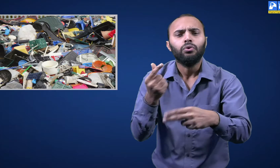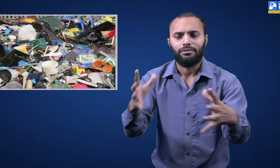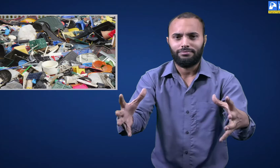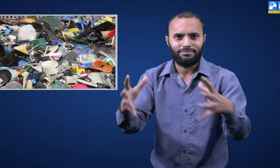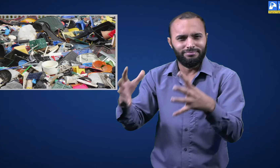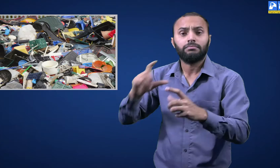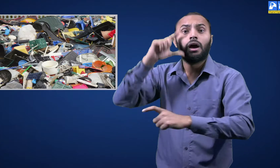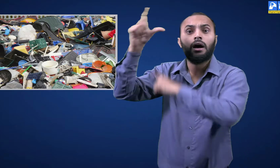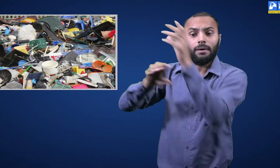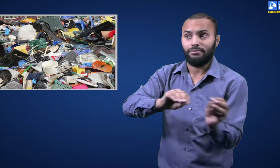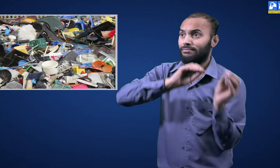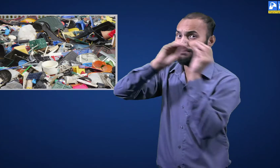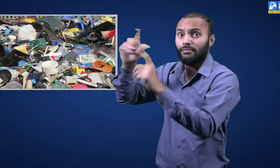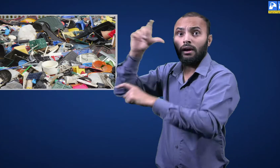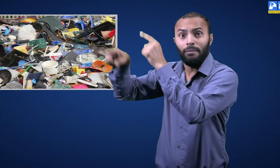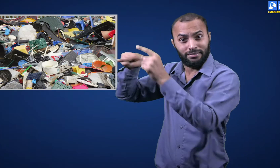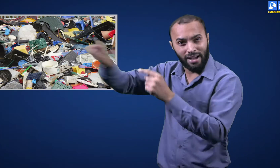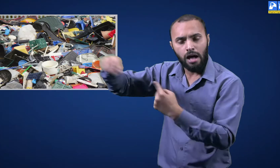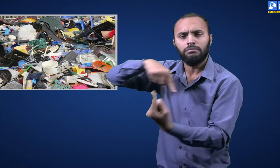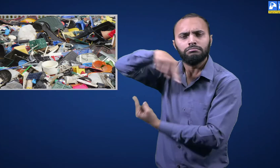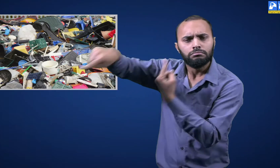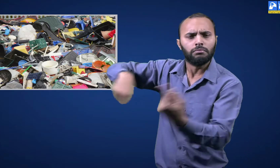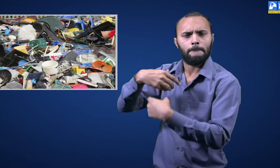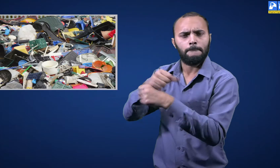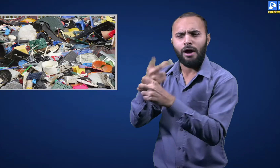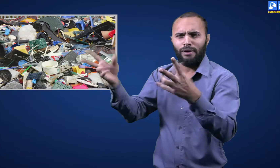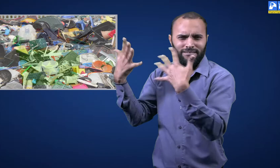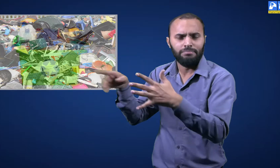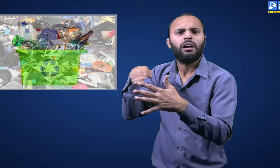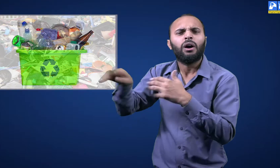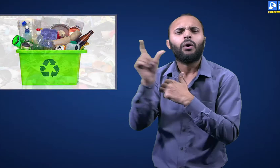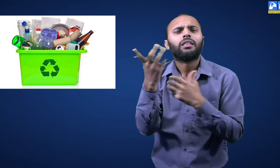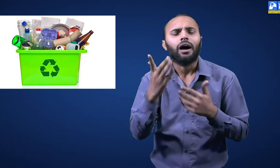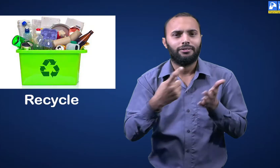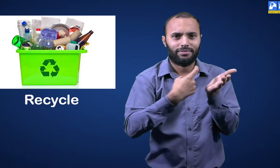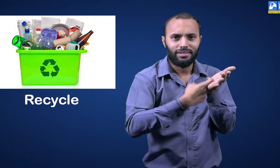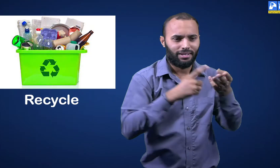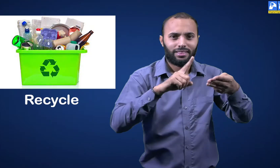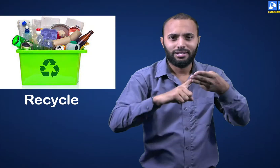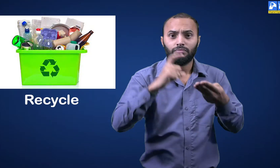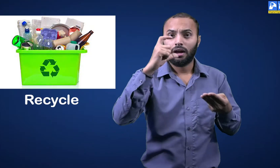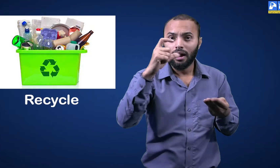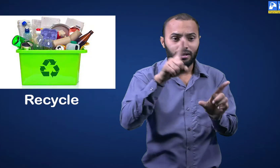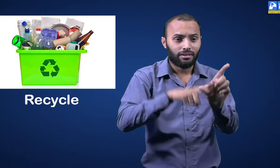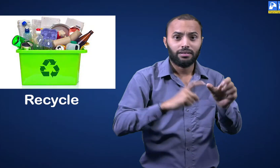for reuse. This separated waste is sent to the recycling center for